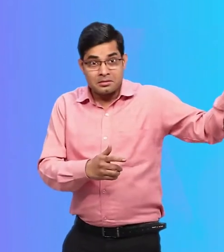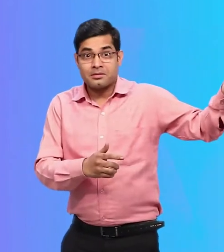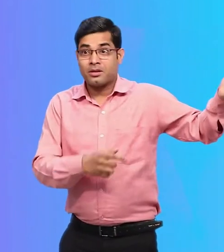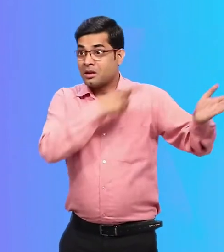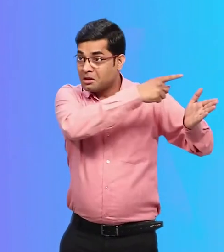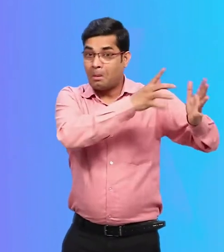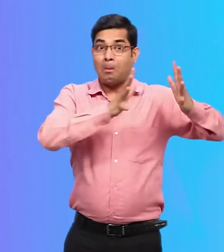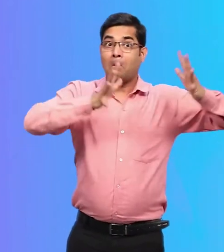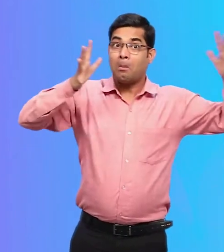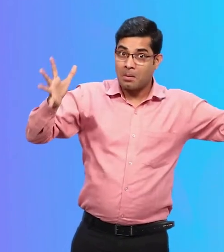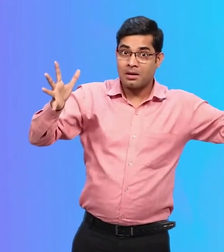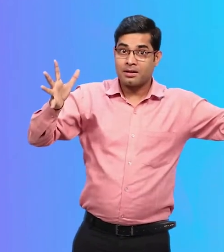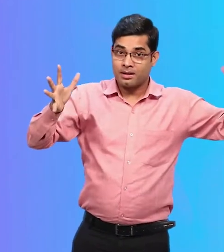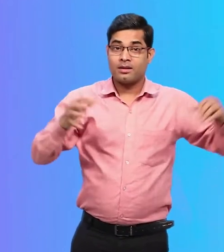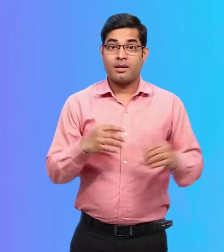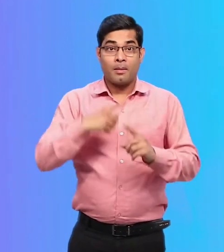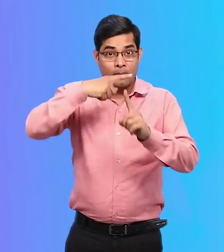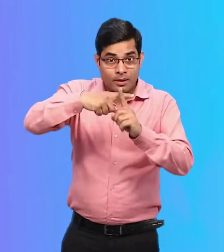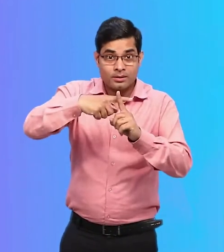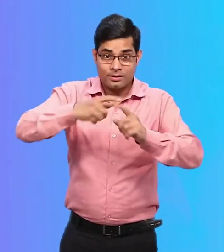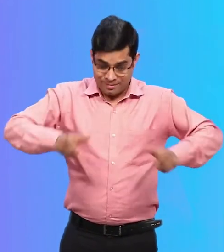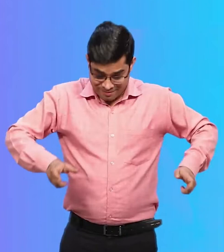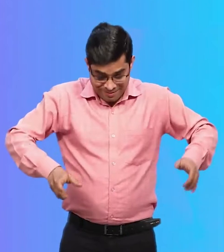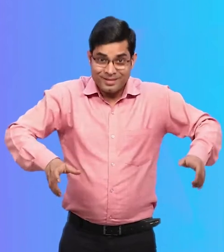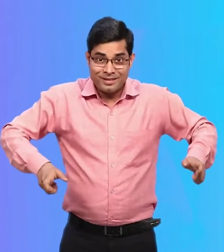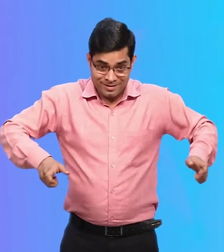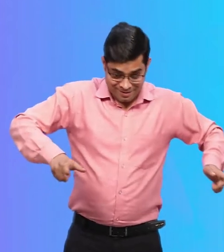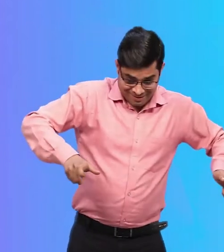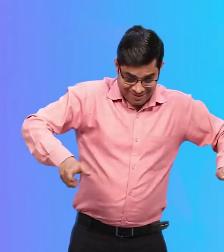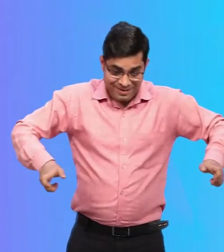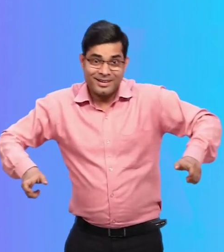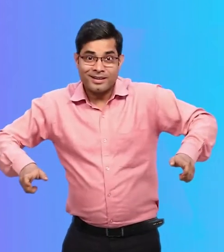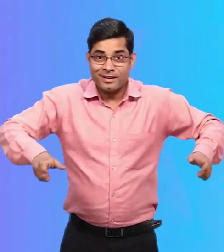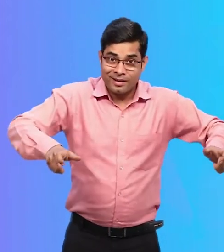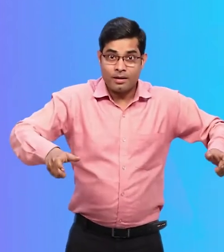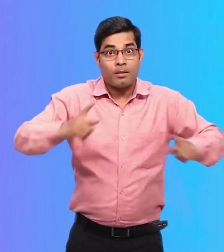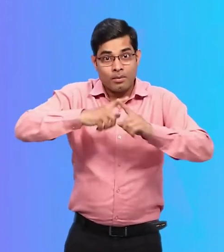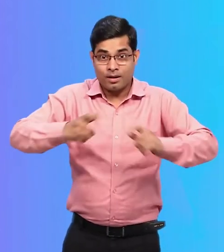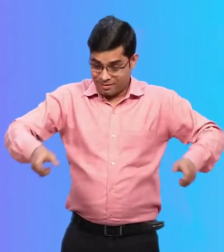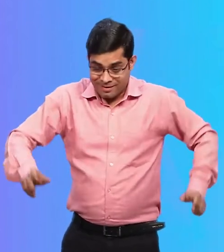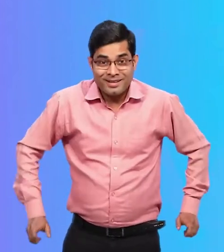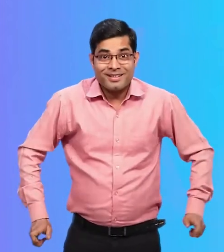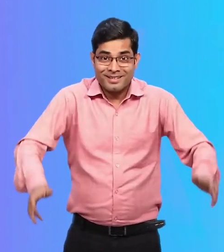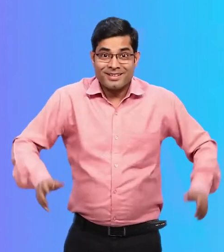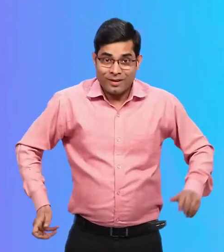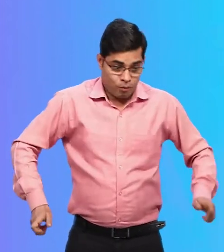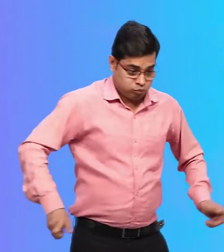It is huge. It's got many grab bars to support movement to and from the wheelchair.